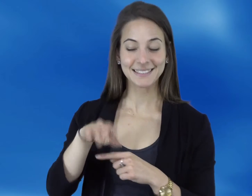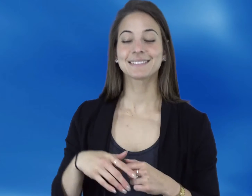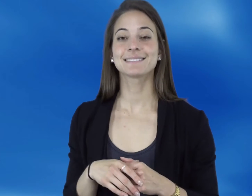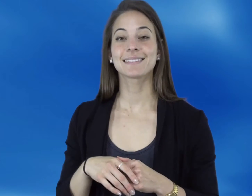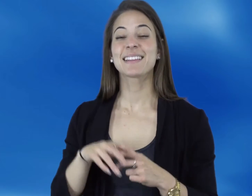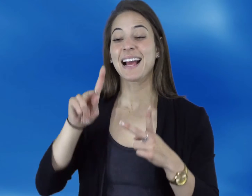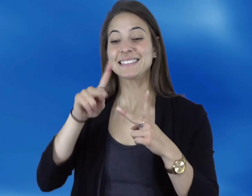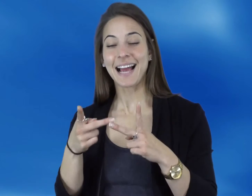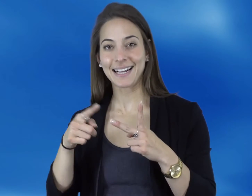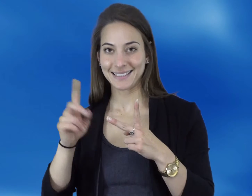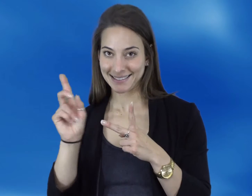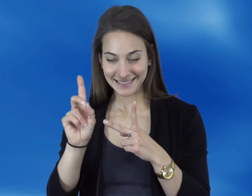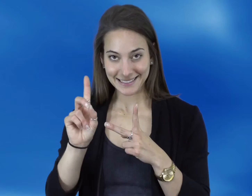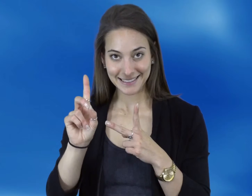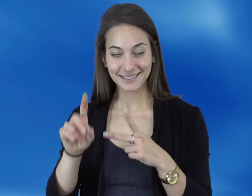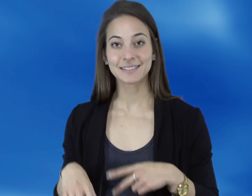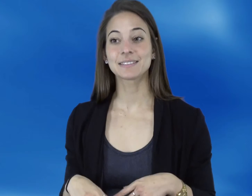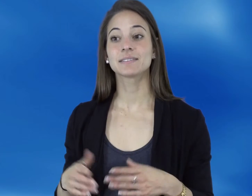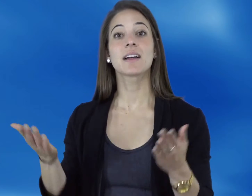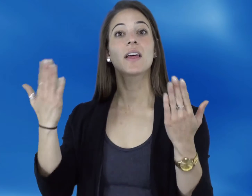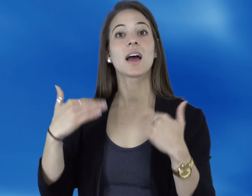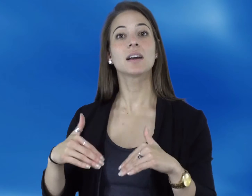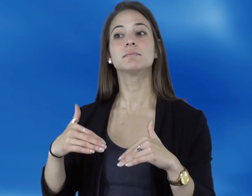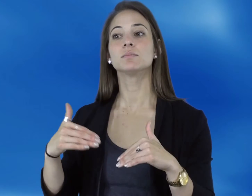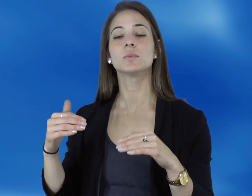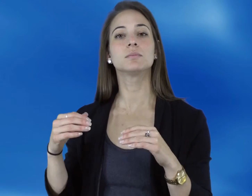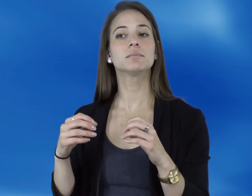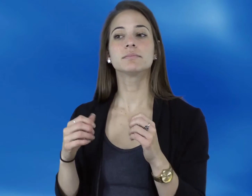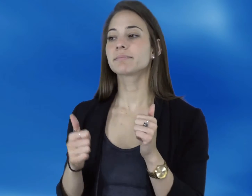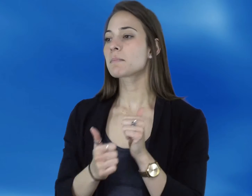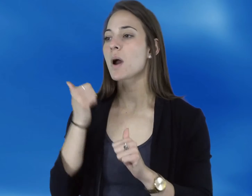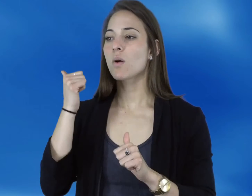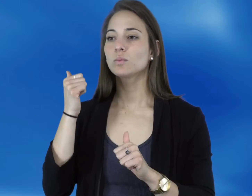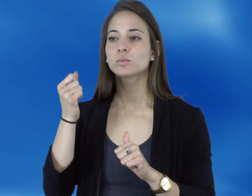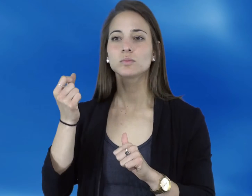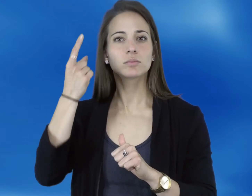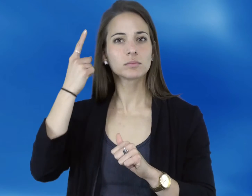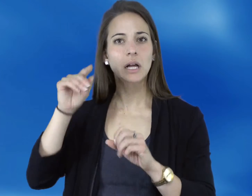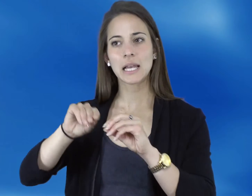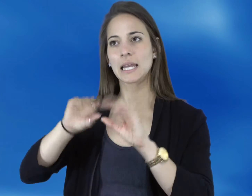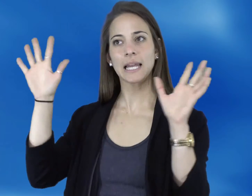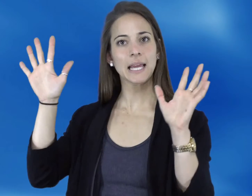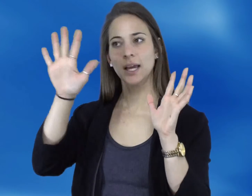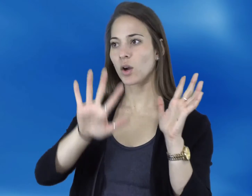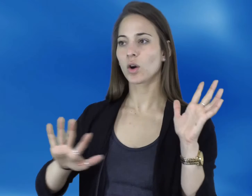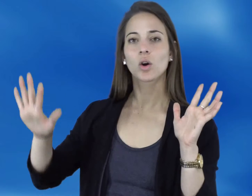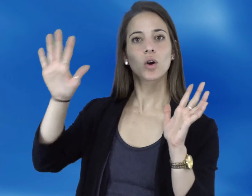D coming in close second. Then I asked the participants which sample they felt was the most clear and easy to understand.